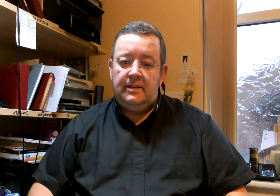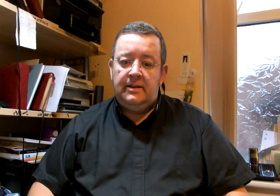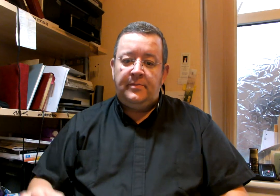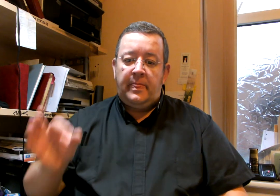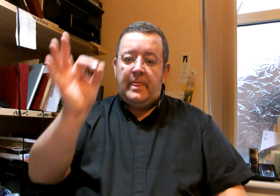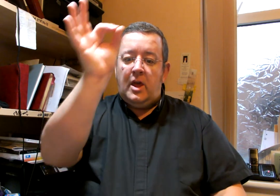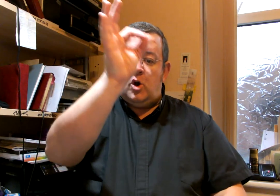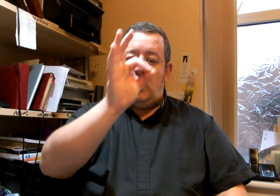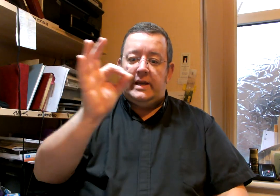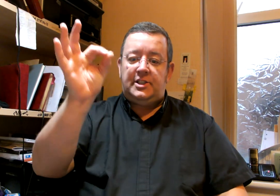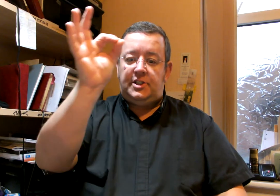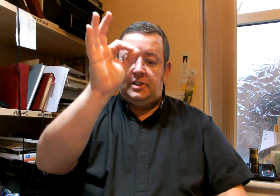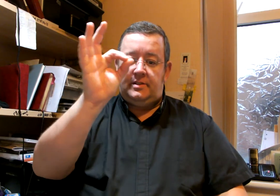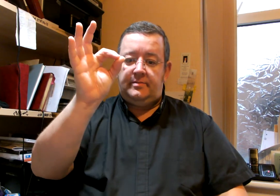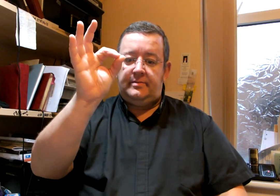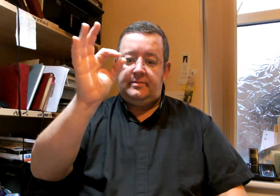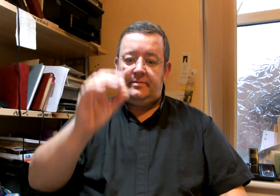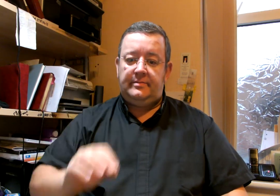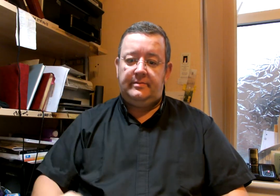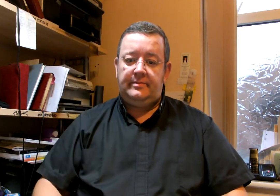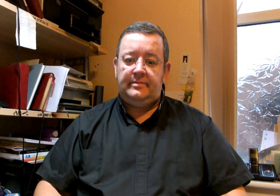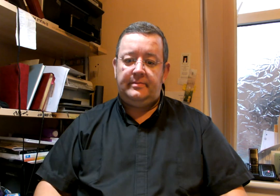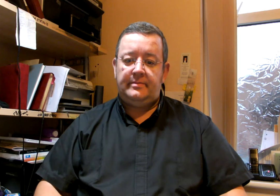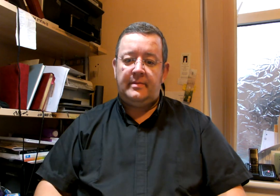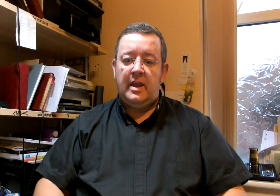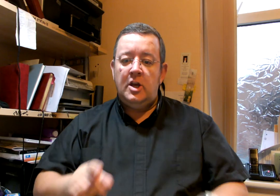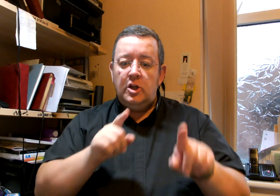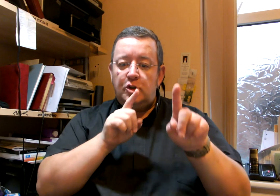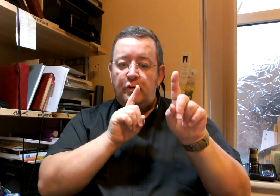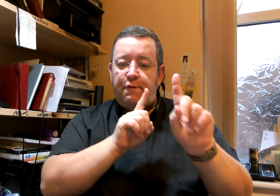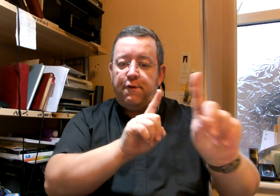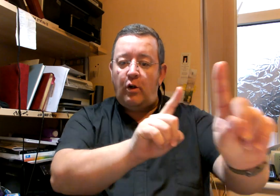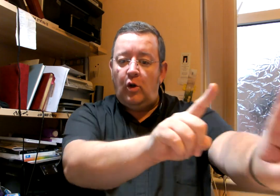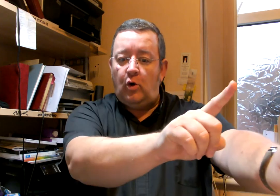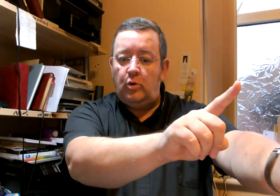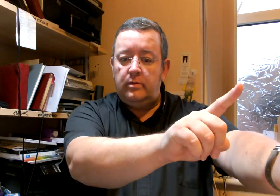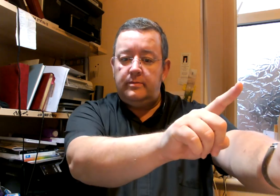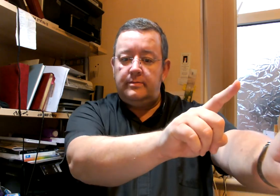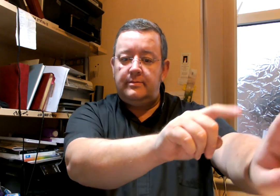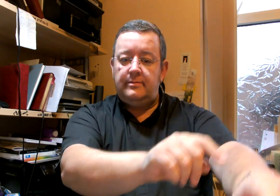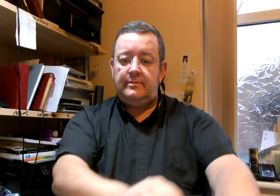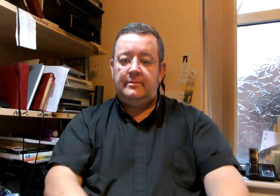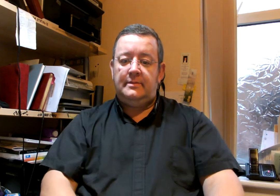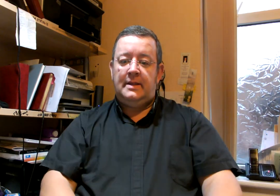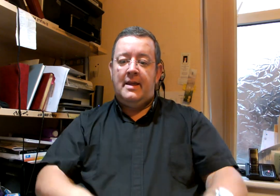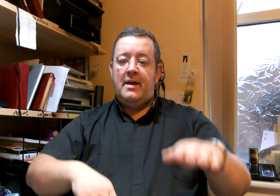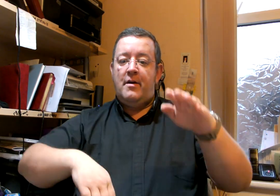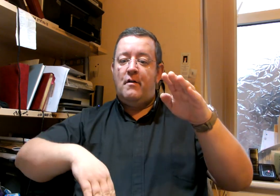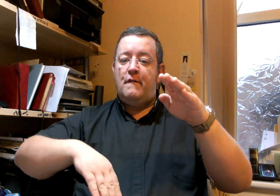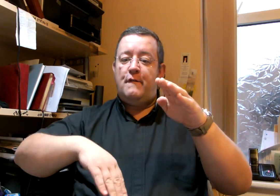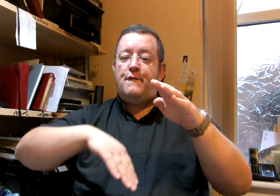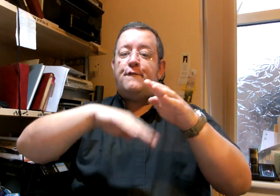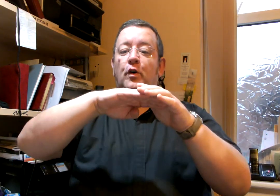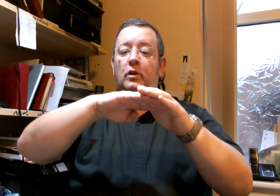Question. To follow. Full.